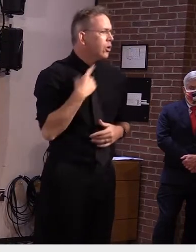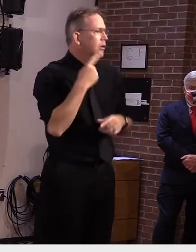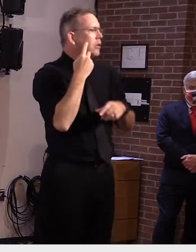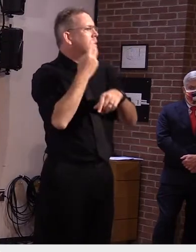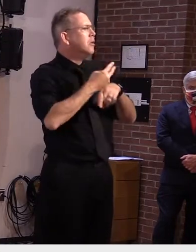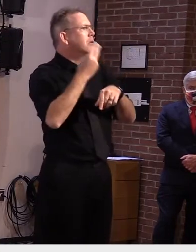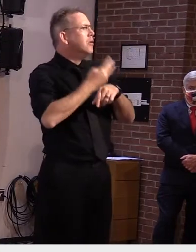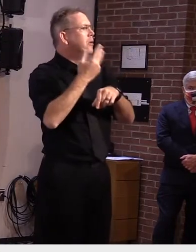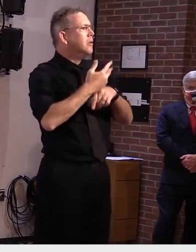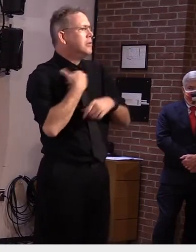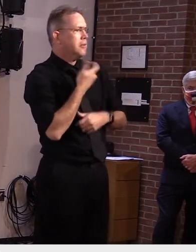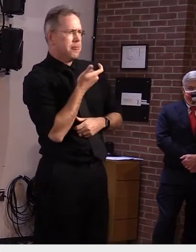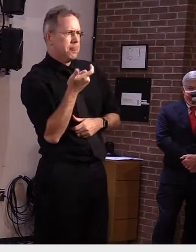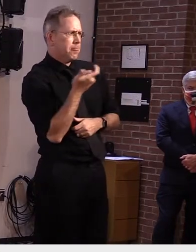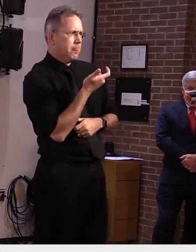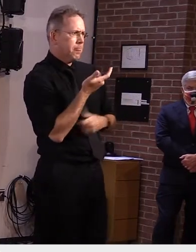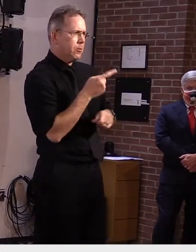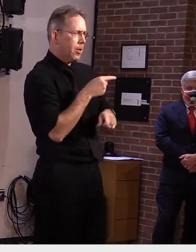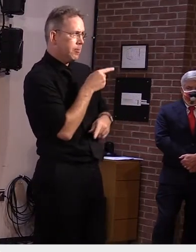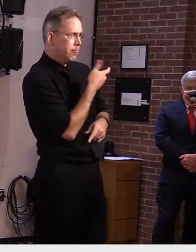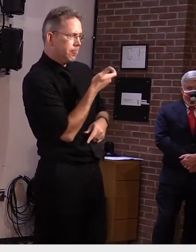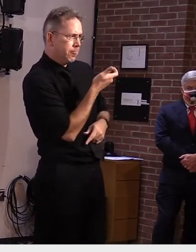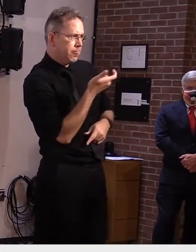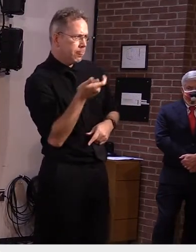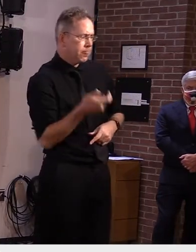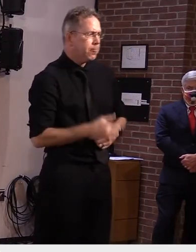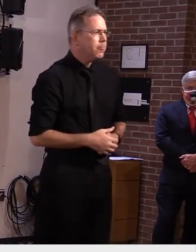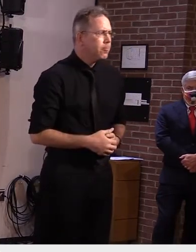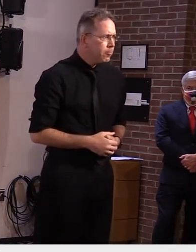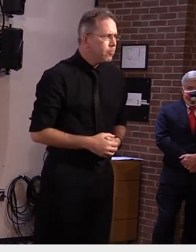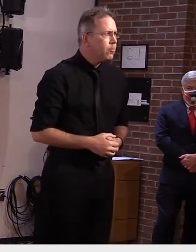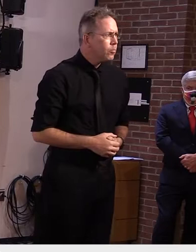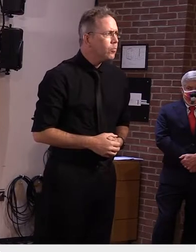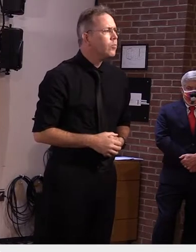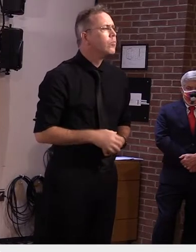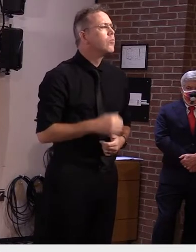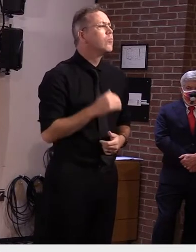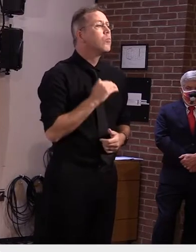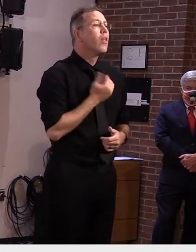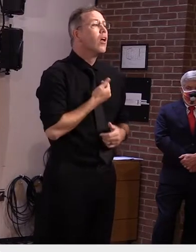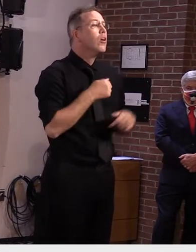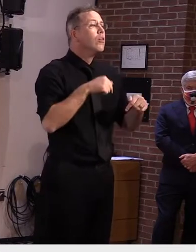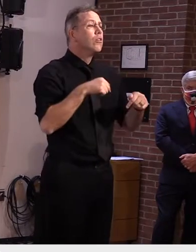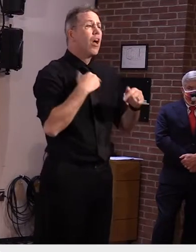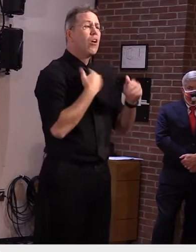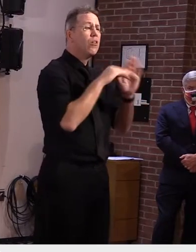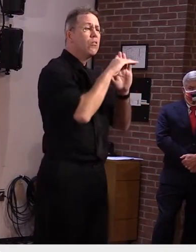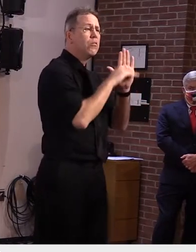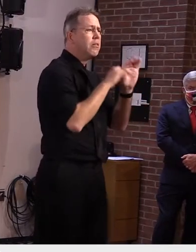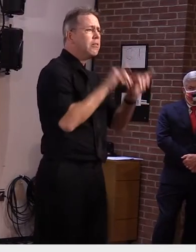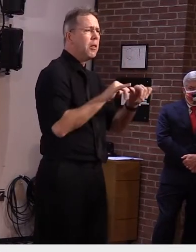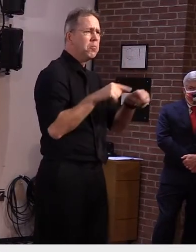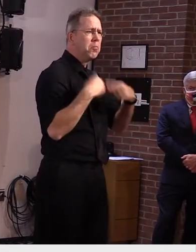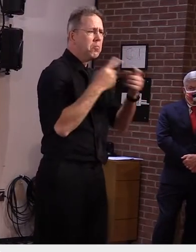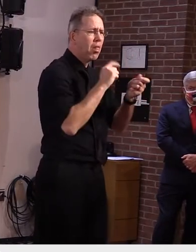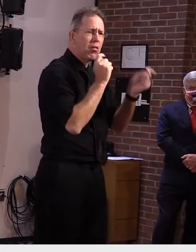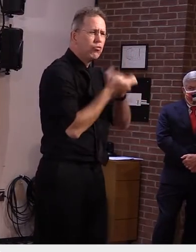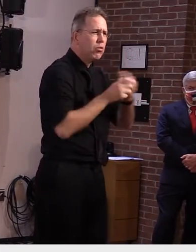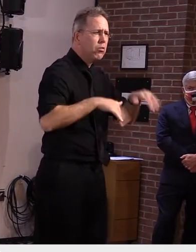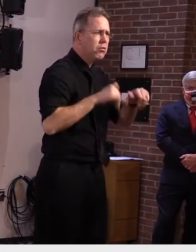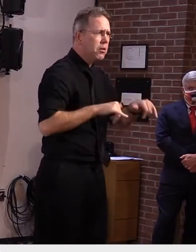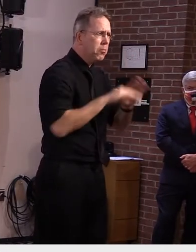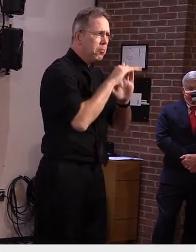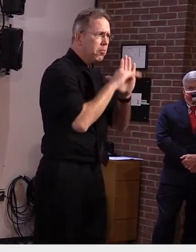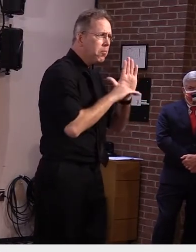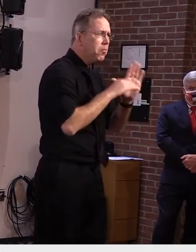the guidance we have right now to make sure that anyone who's playing in a men's or women's league and